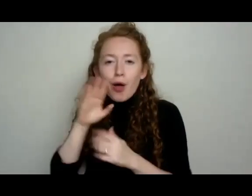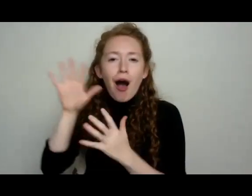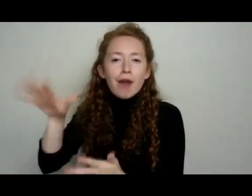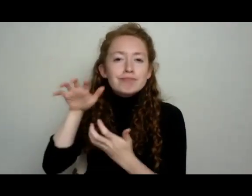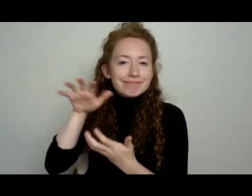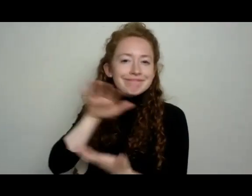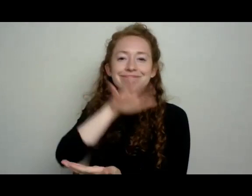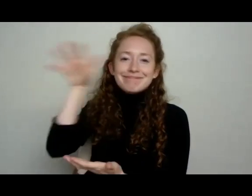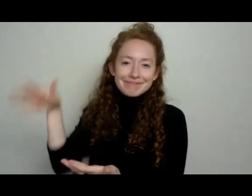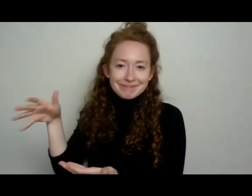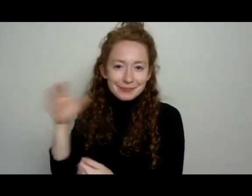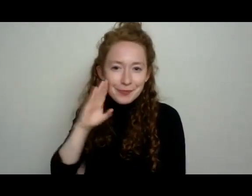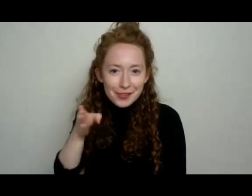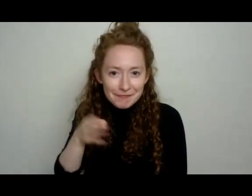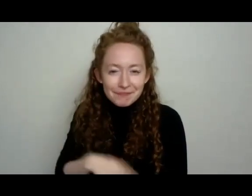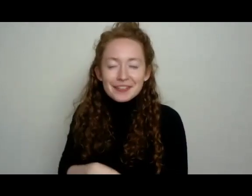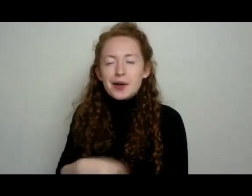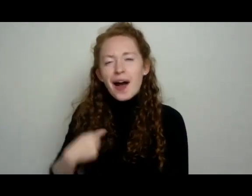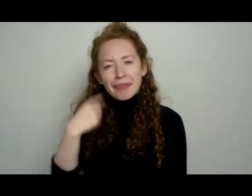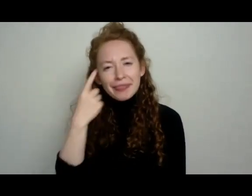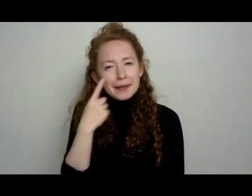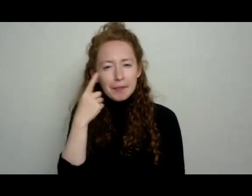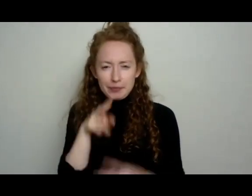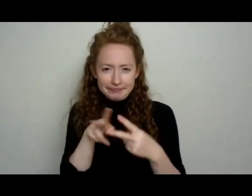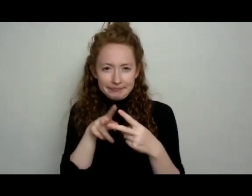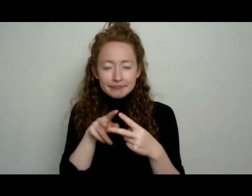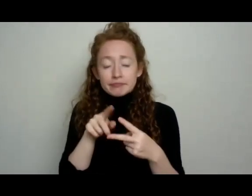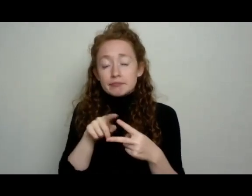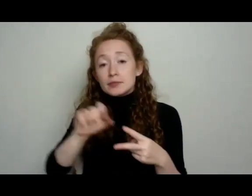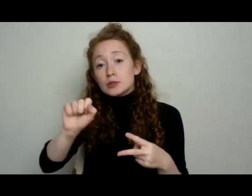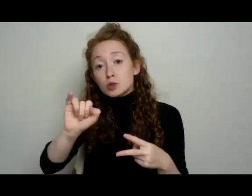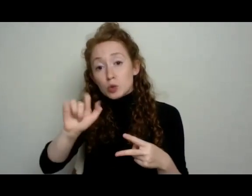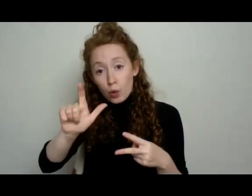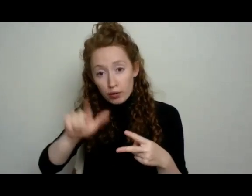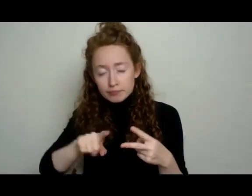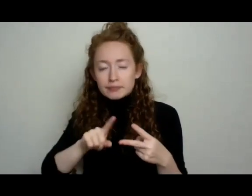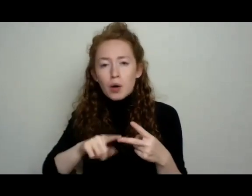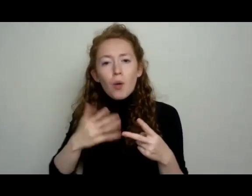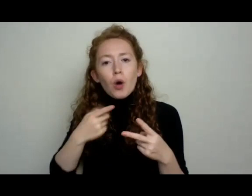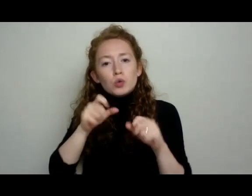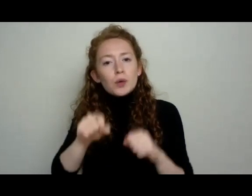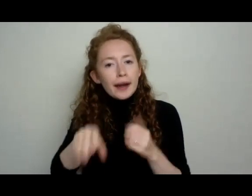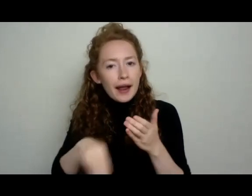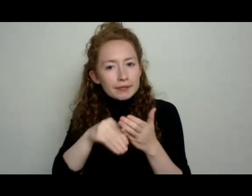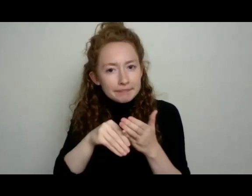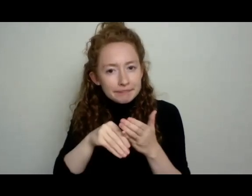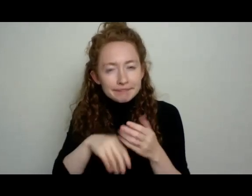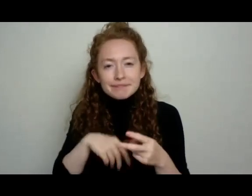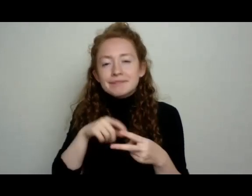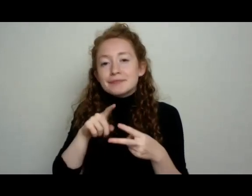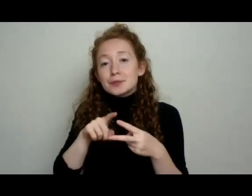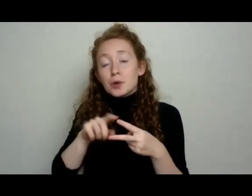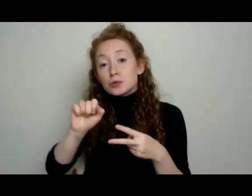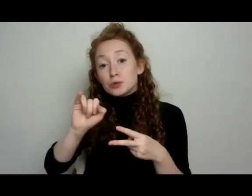different ways, one, the soil, and one is what you can add to the plant. So thinking of soil health always